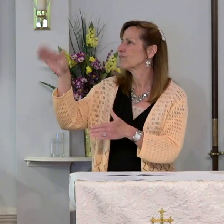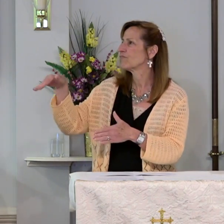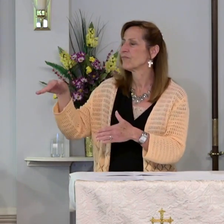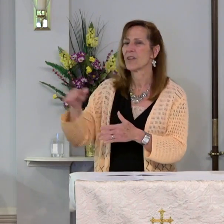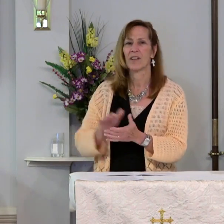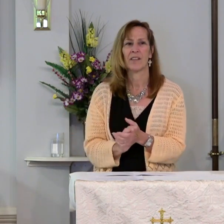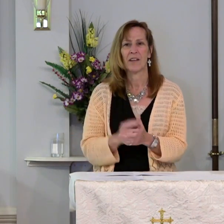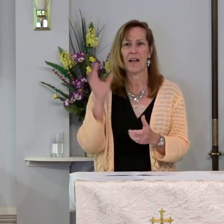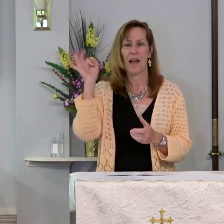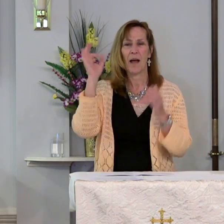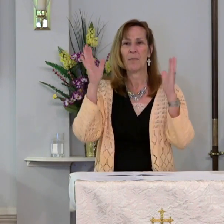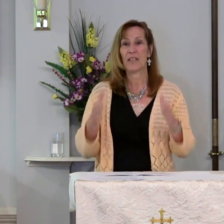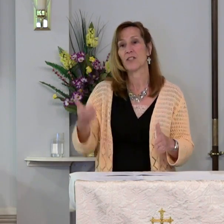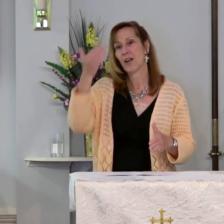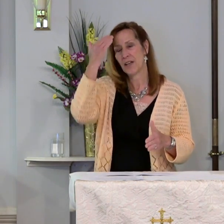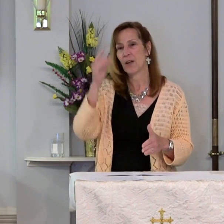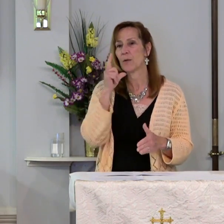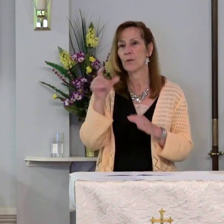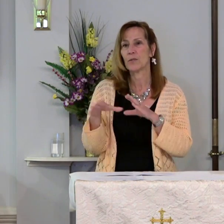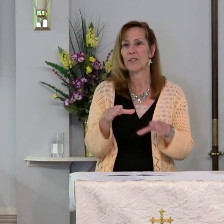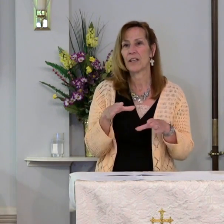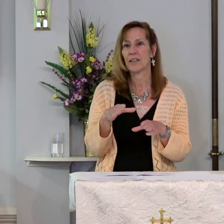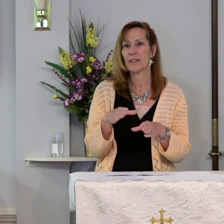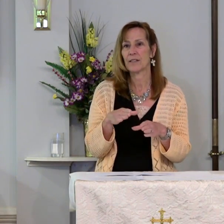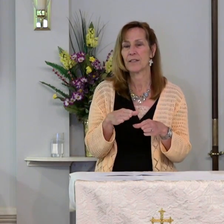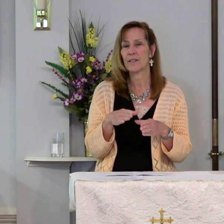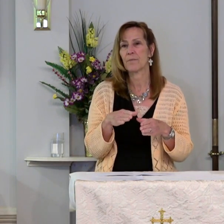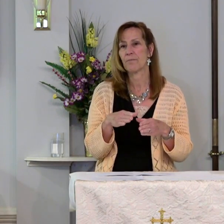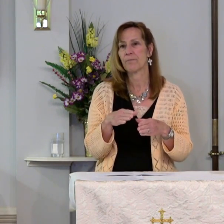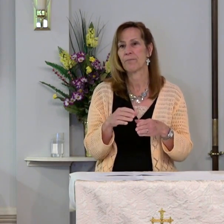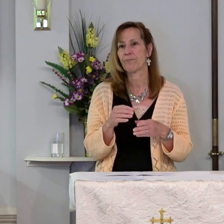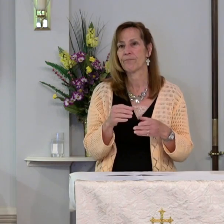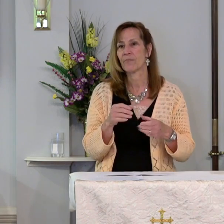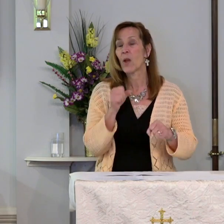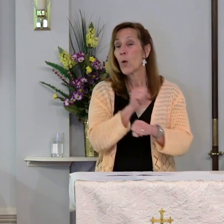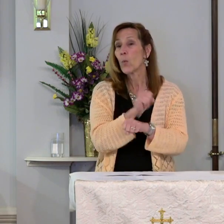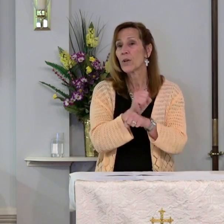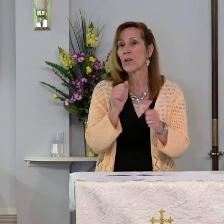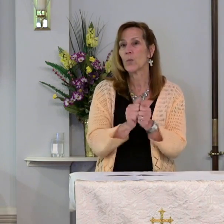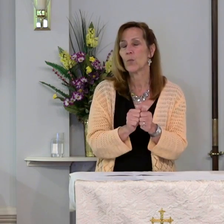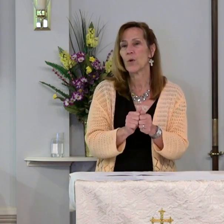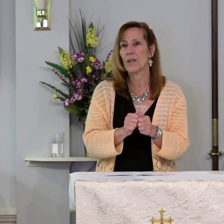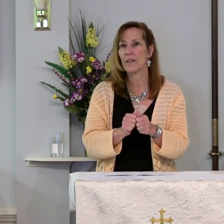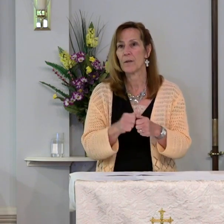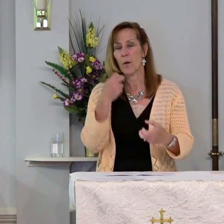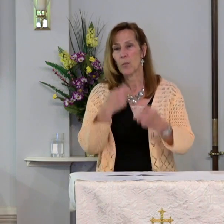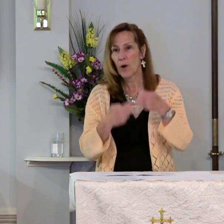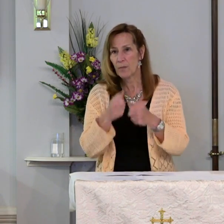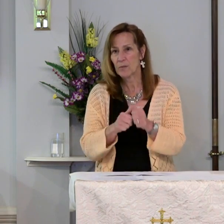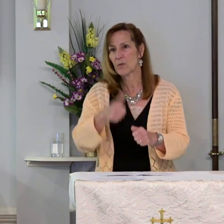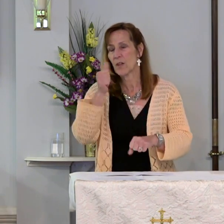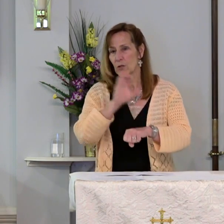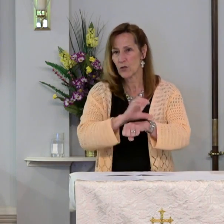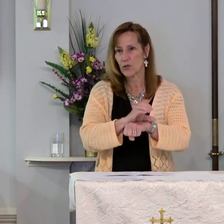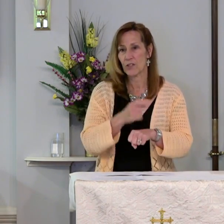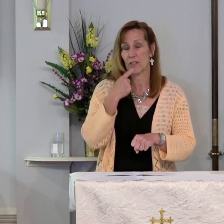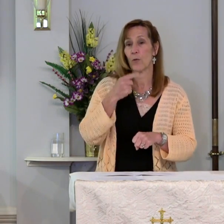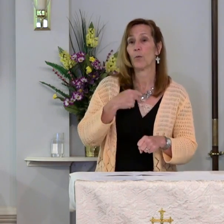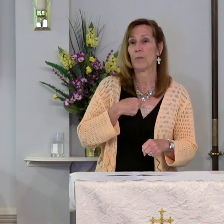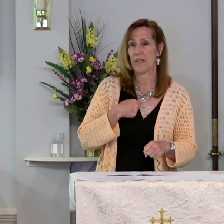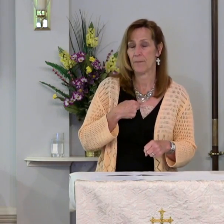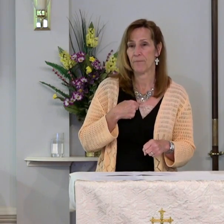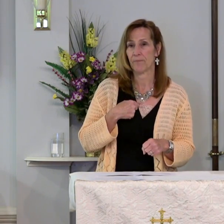A pastor I know who does consulting work with conflicted congregations told me